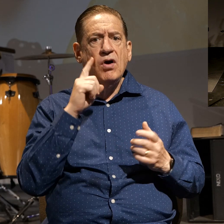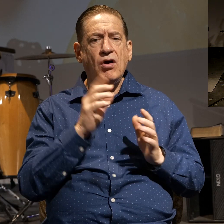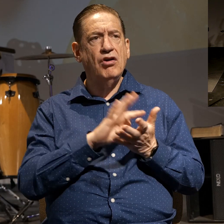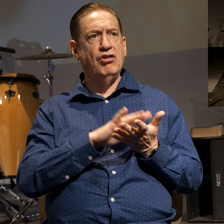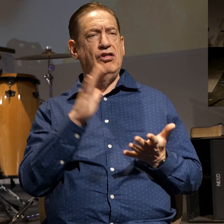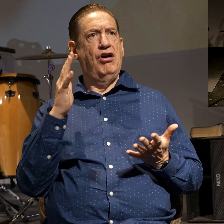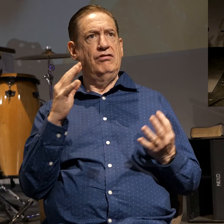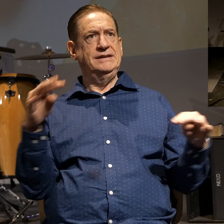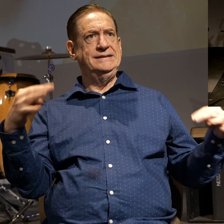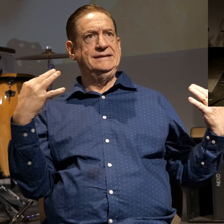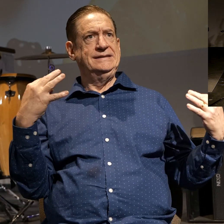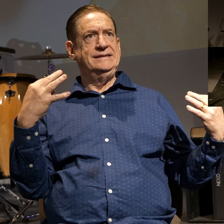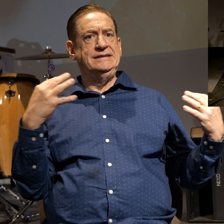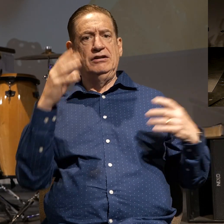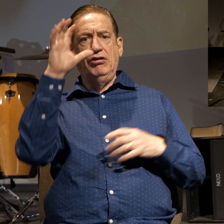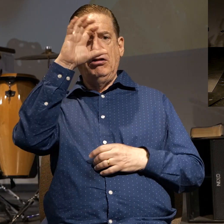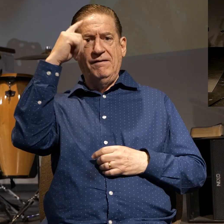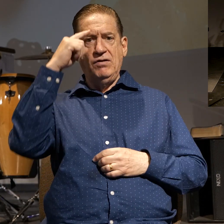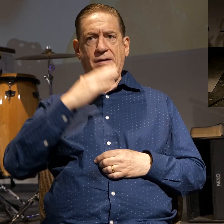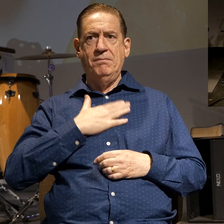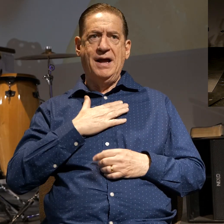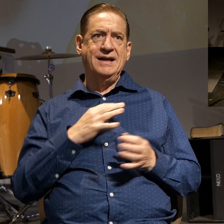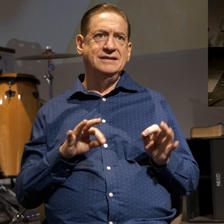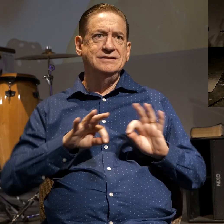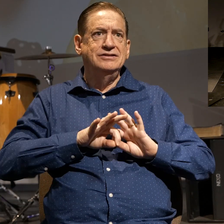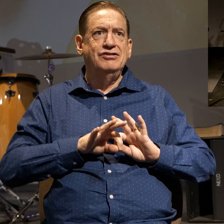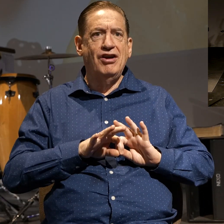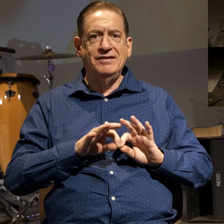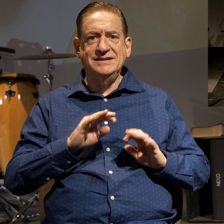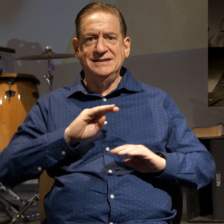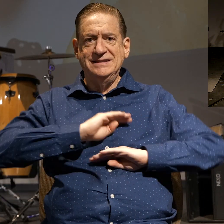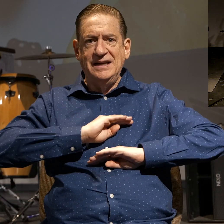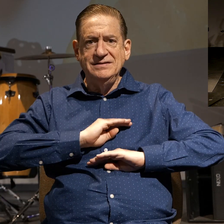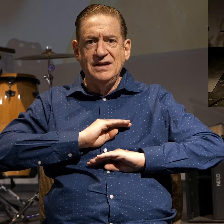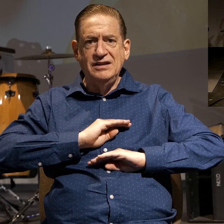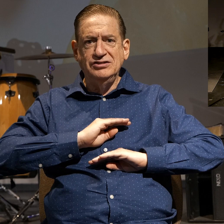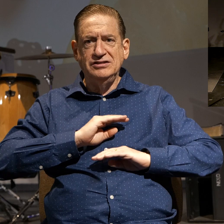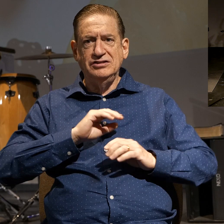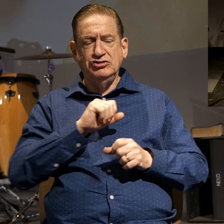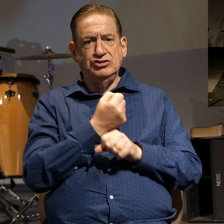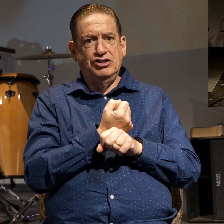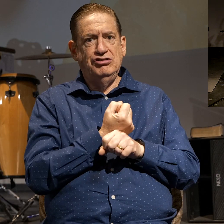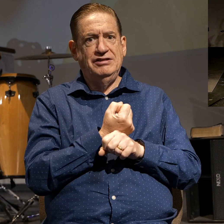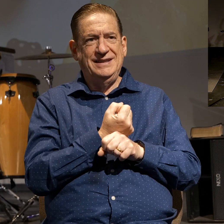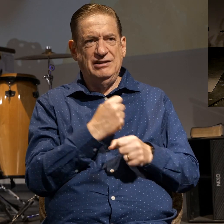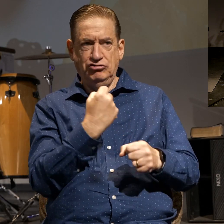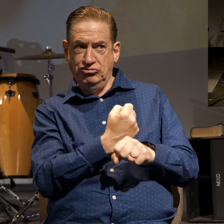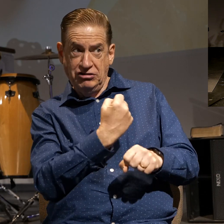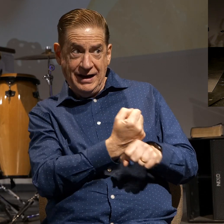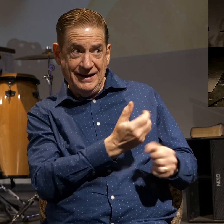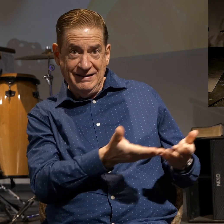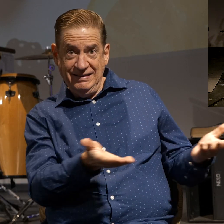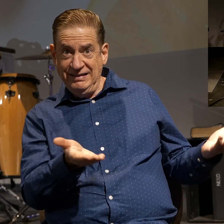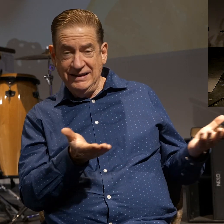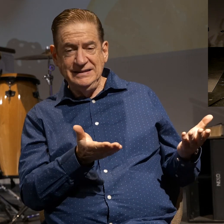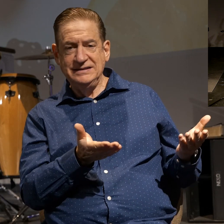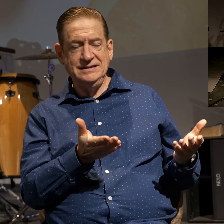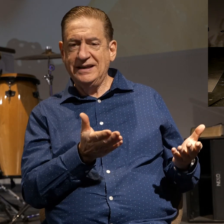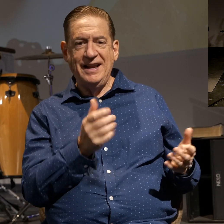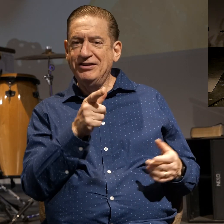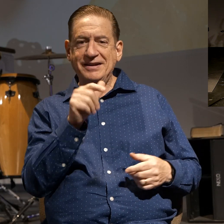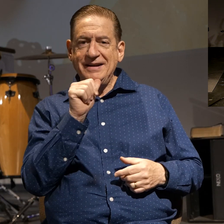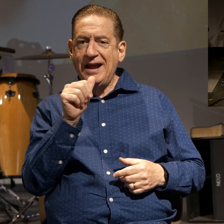You're looking for your significance and satisfaction and security in created things as opposed to the Creator.